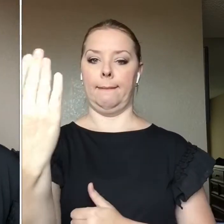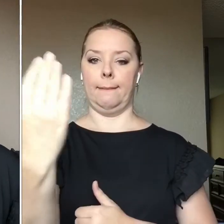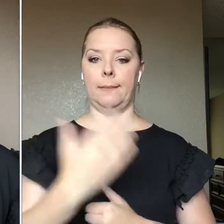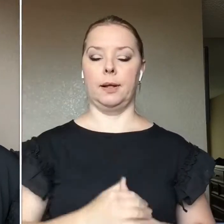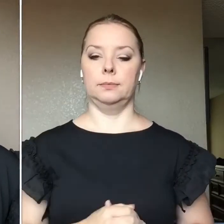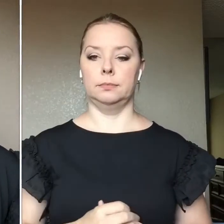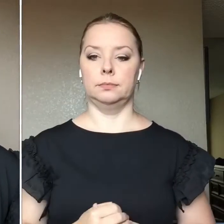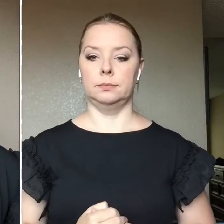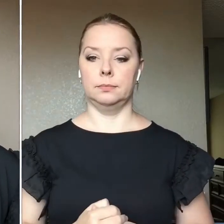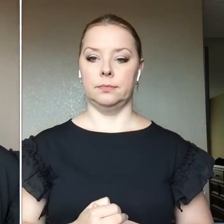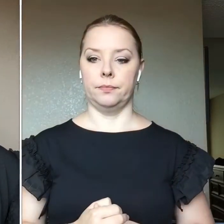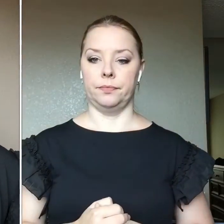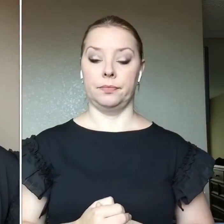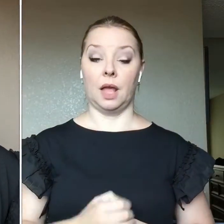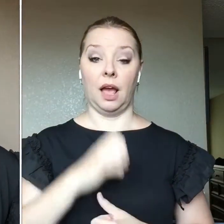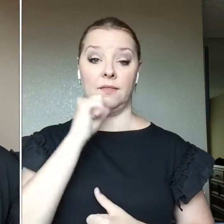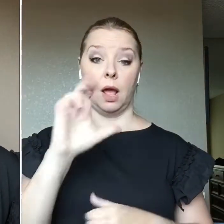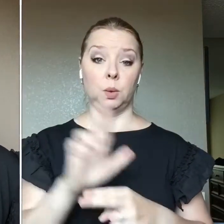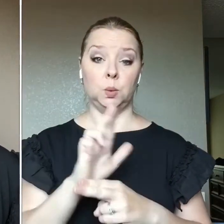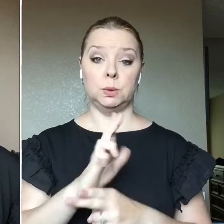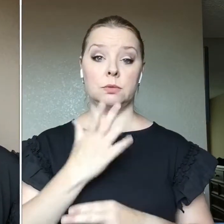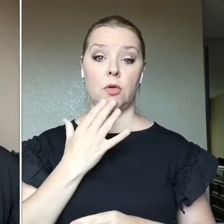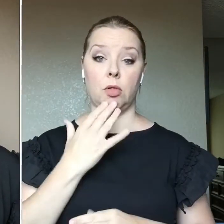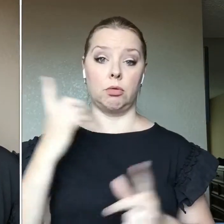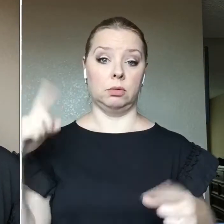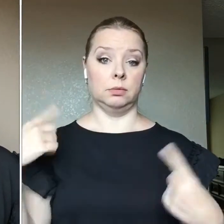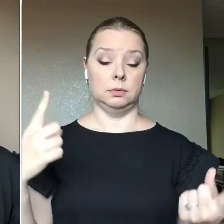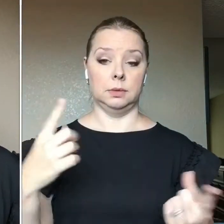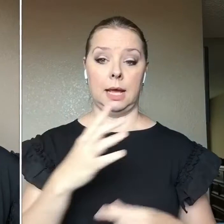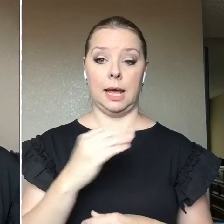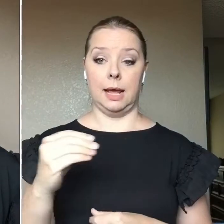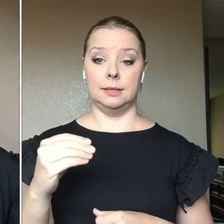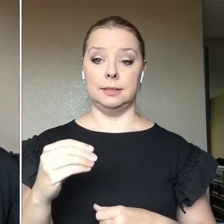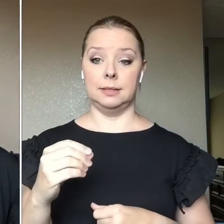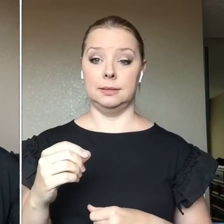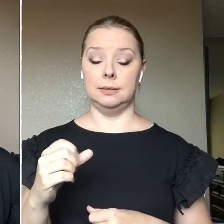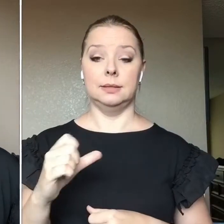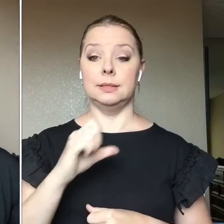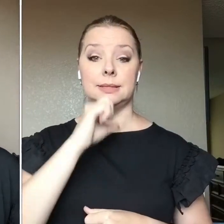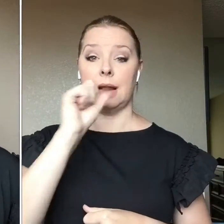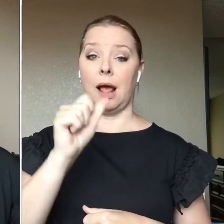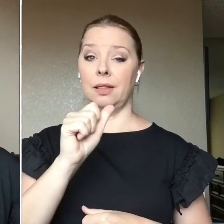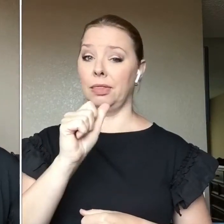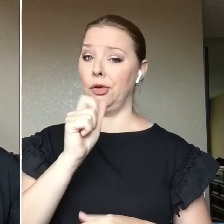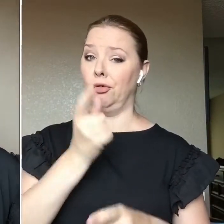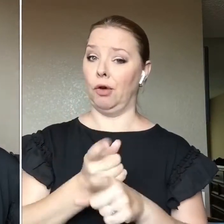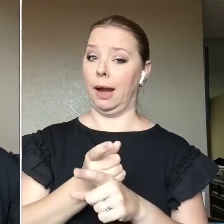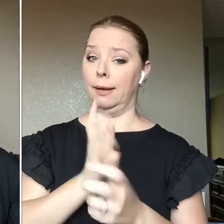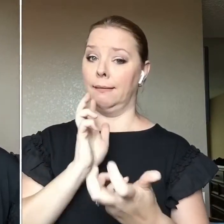So I have not used this in a while. And it is not quite the color match that it was at one point in time.